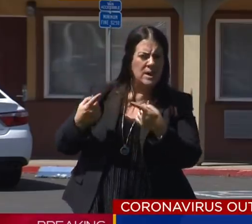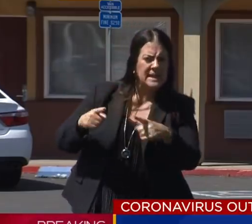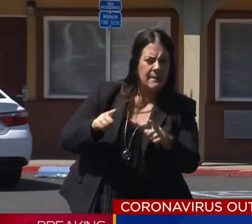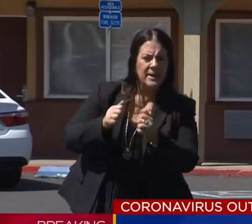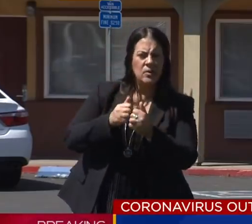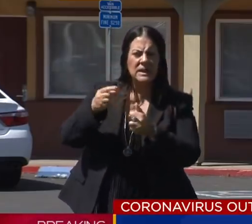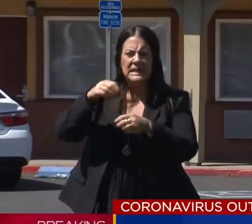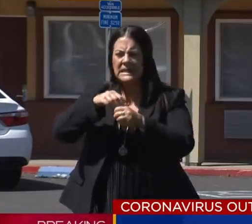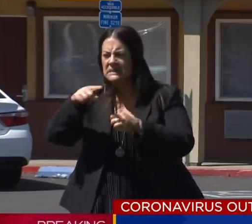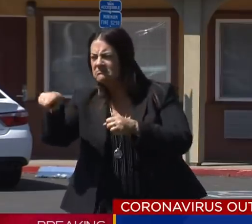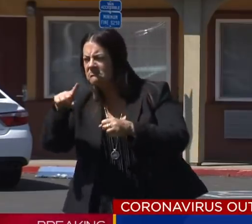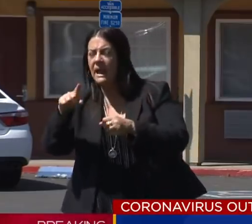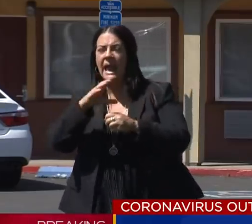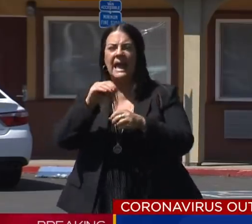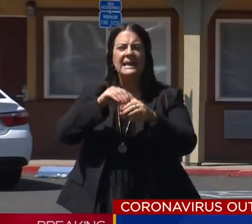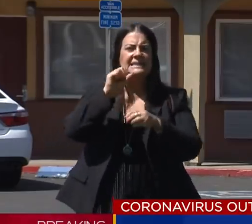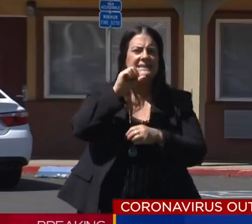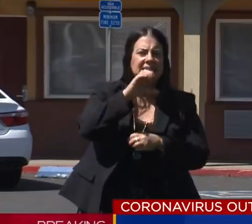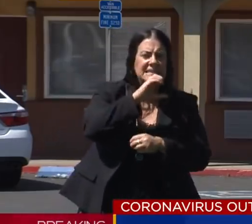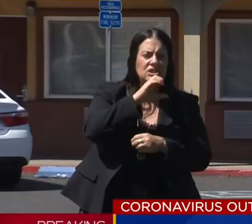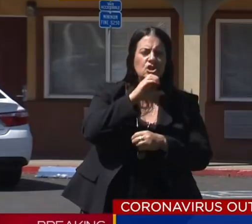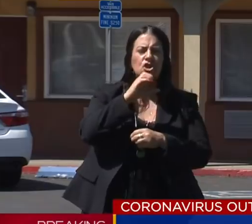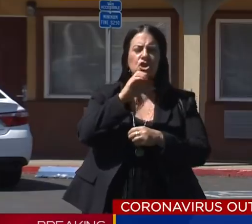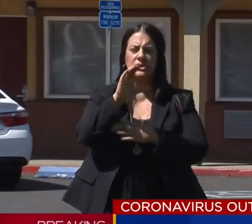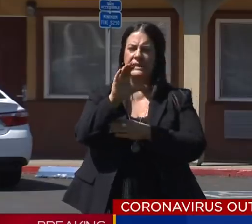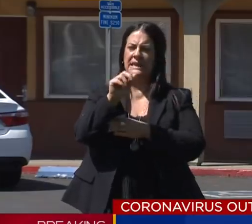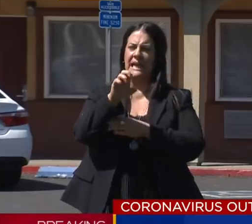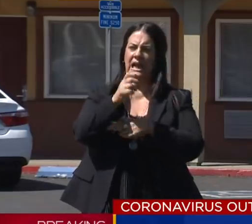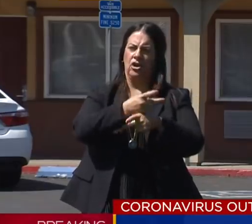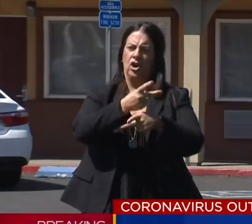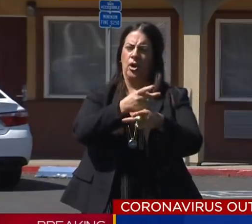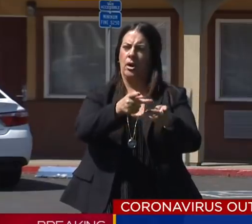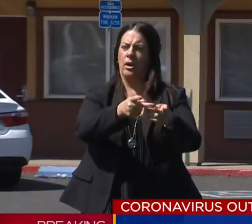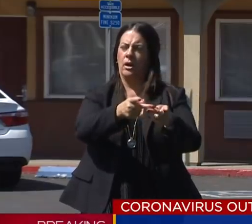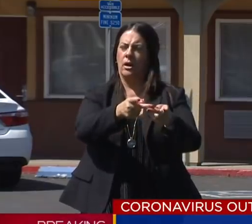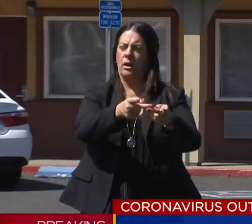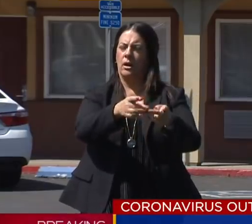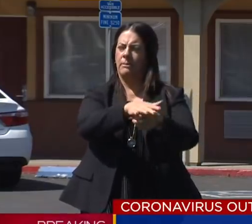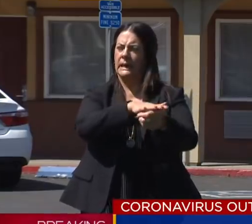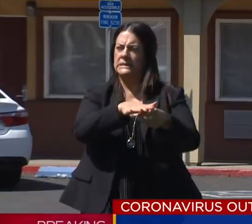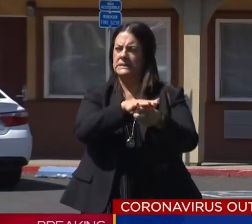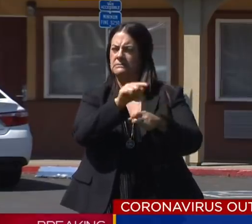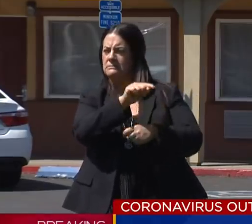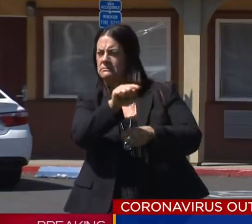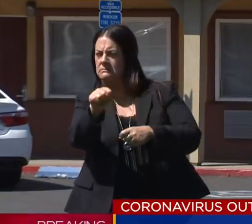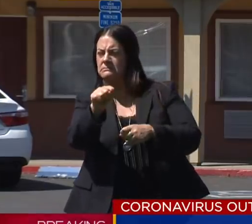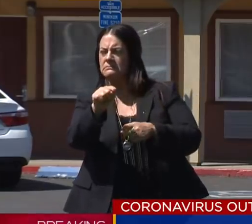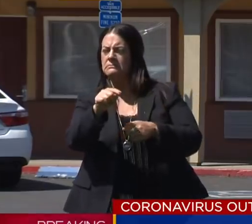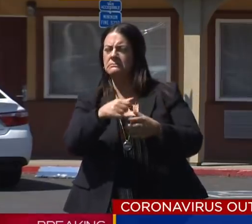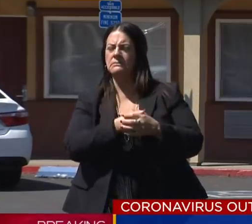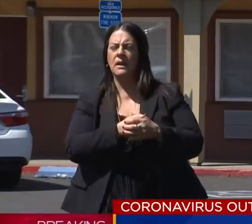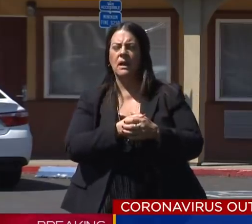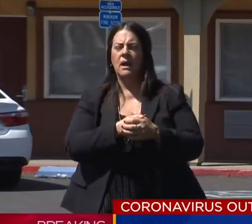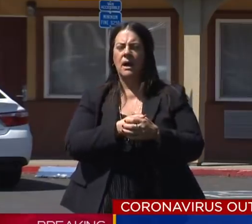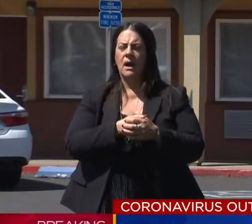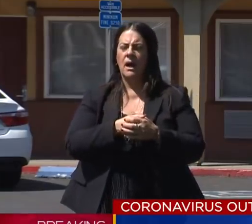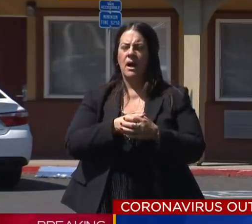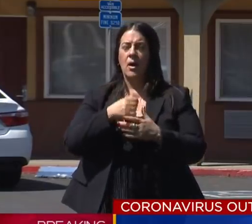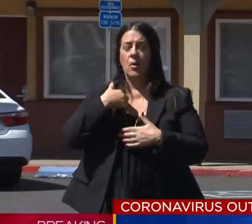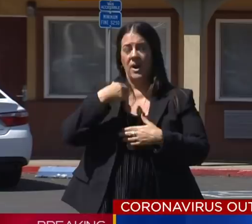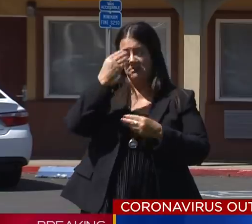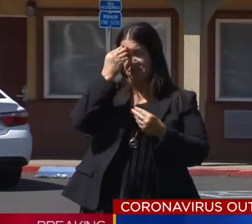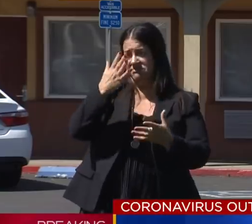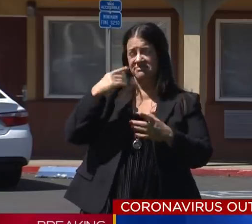our senior centers and our adult care daycare facilities throughout the state of California. We said when the beginning of this epidemic